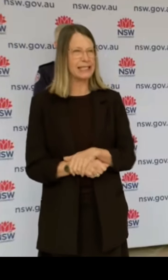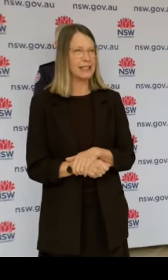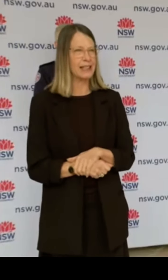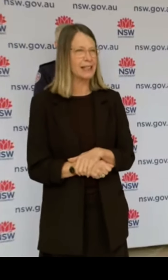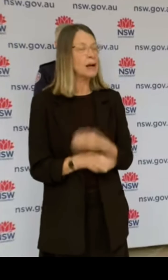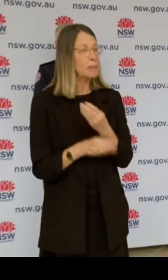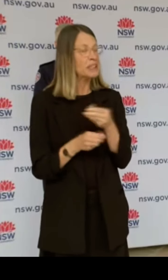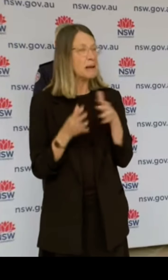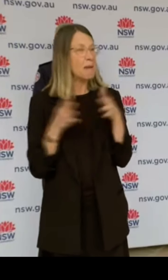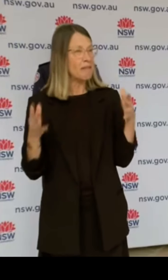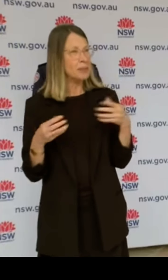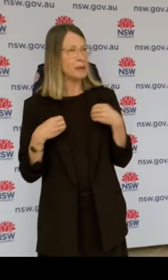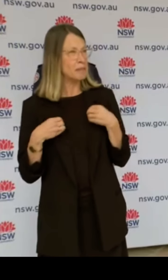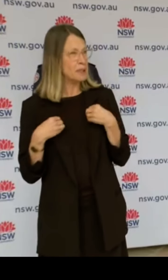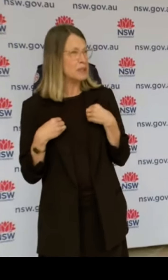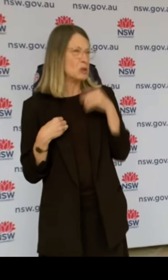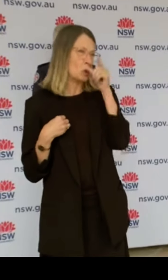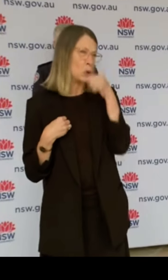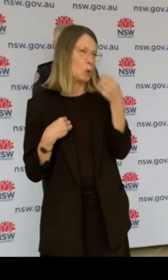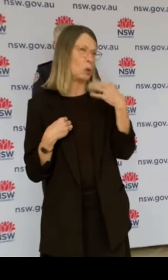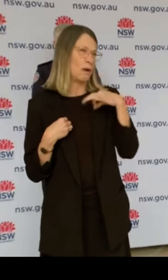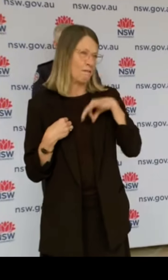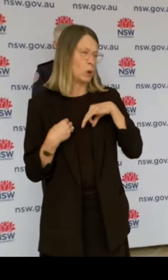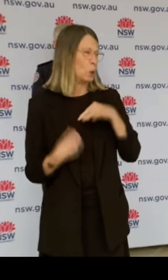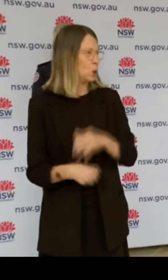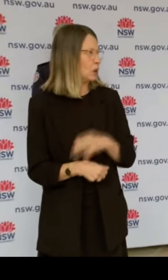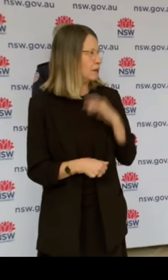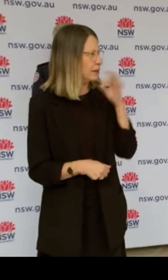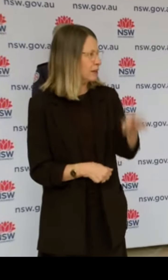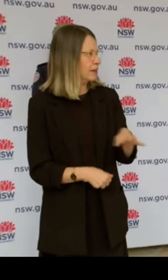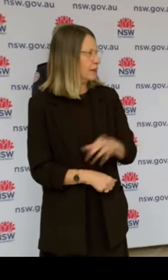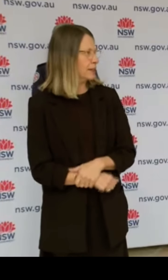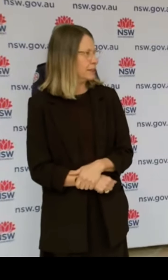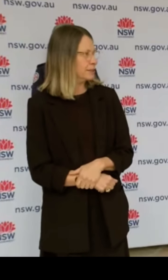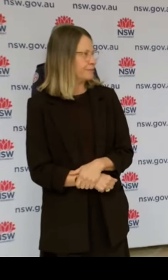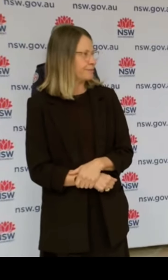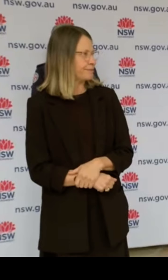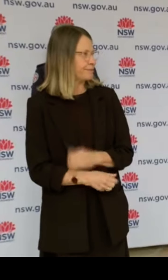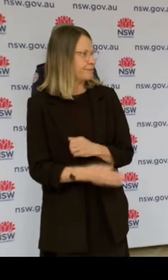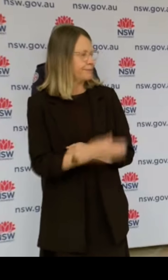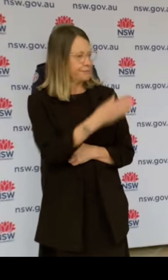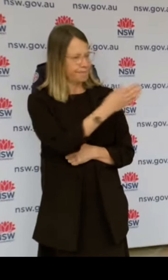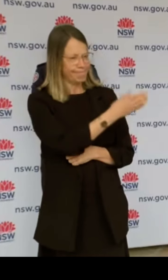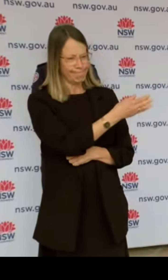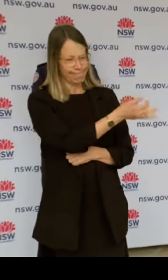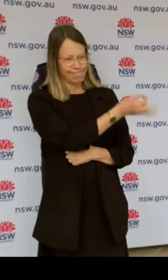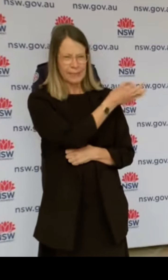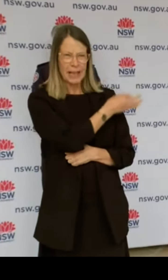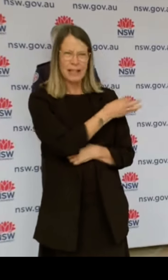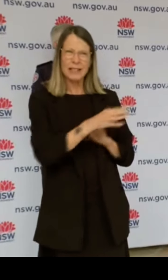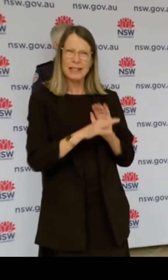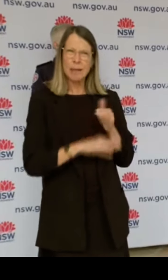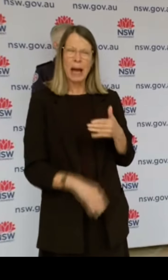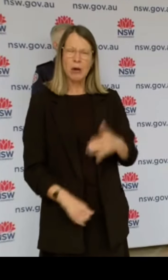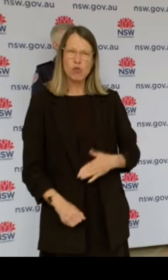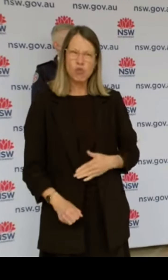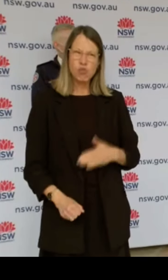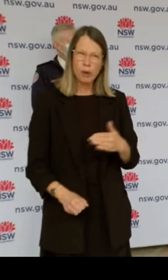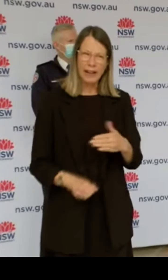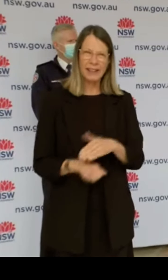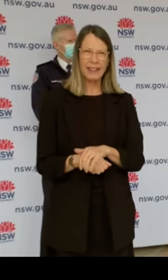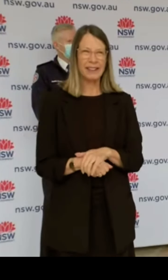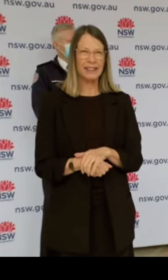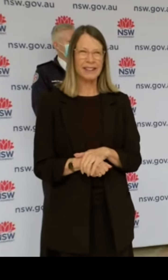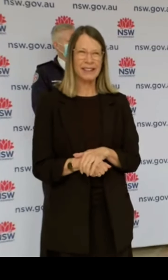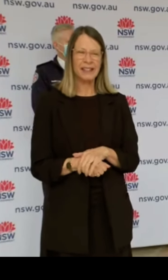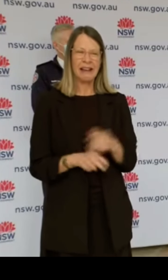You mentioned fertility and the misinformation around that and you said social media is perpetuating a lot of that but we've actually had reports